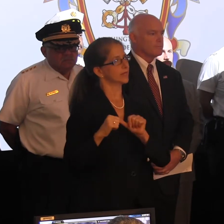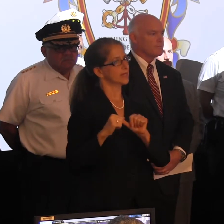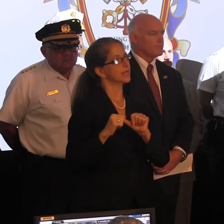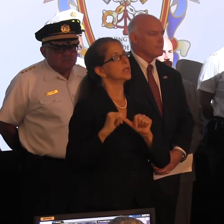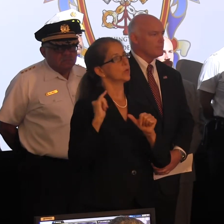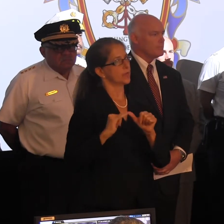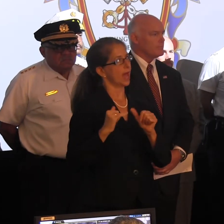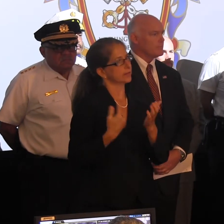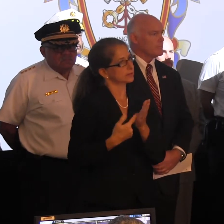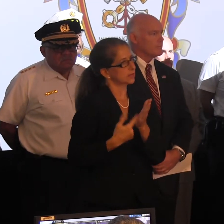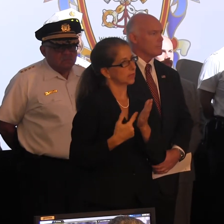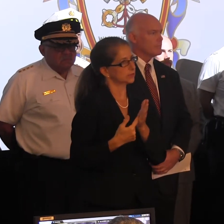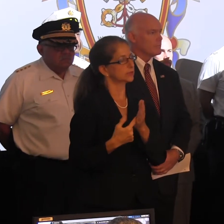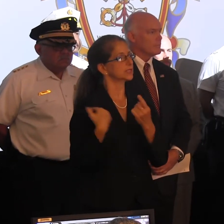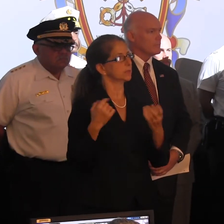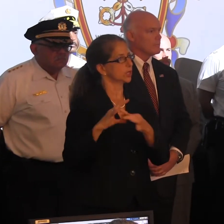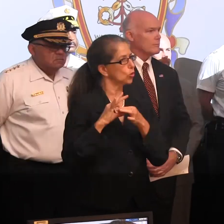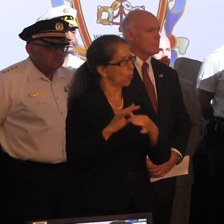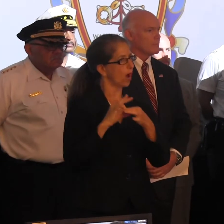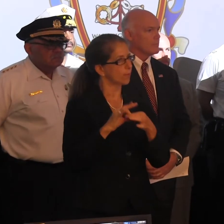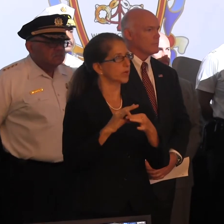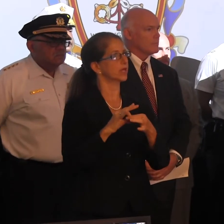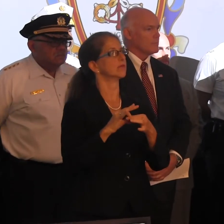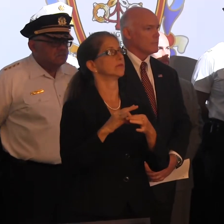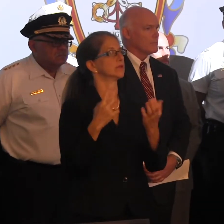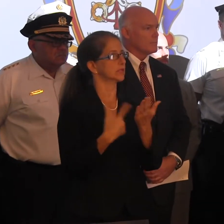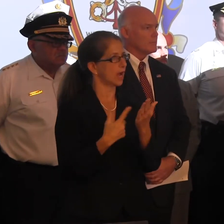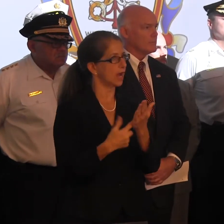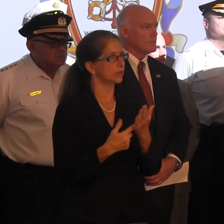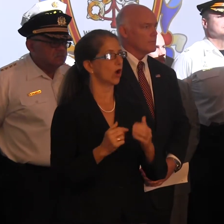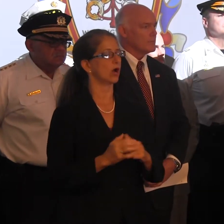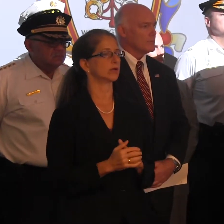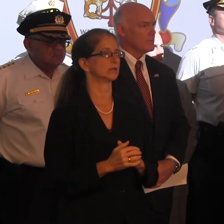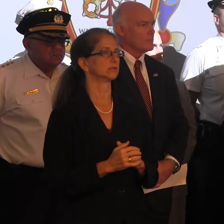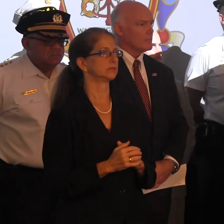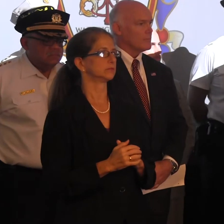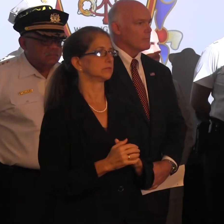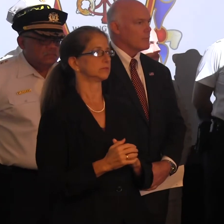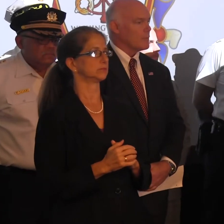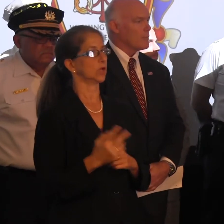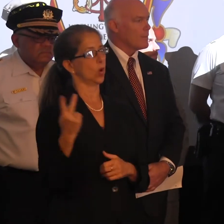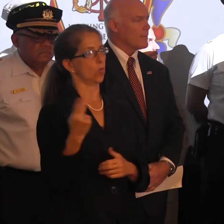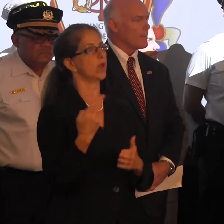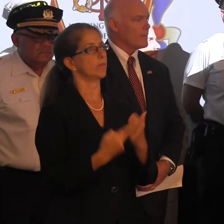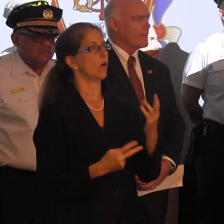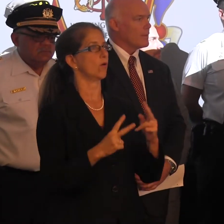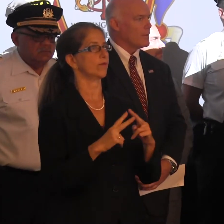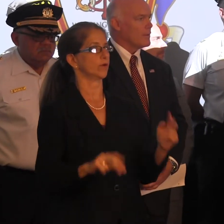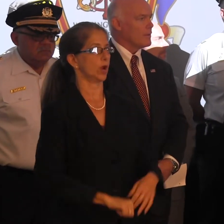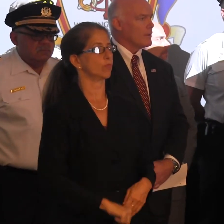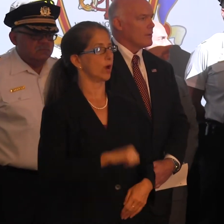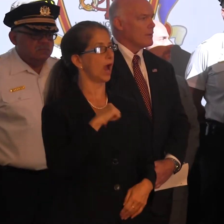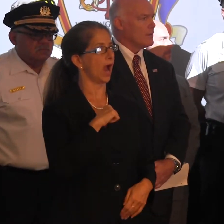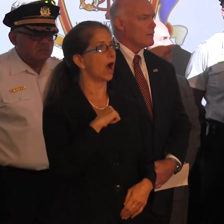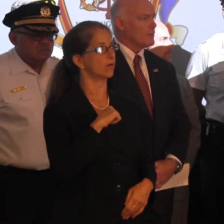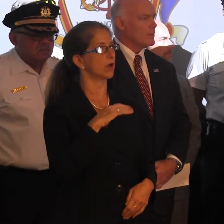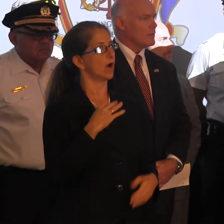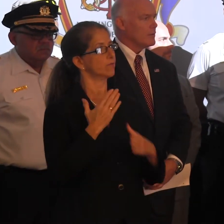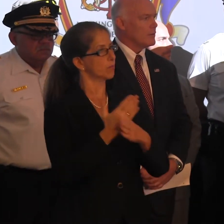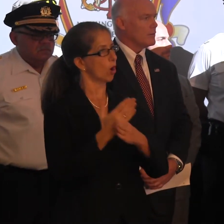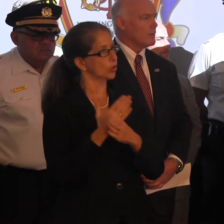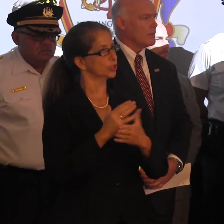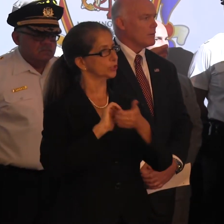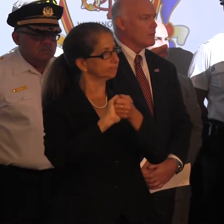that dialogue. It has been a cooperative dialogue, and we both are very proud of the partnership